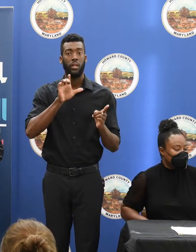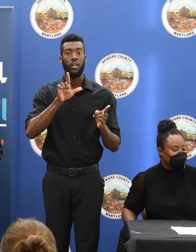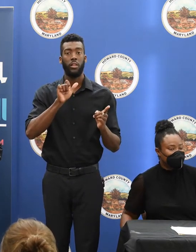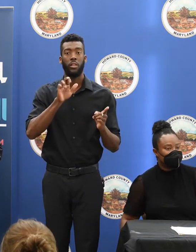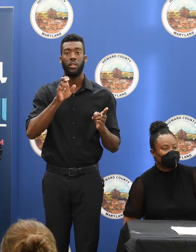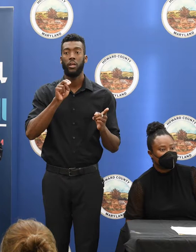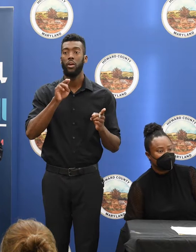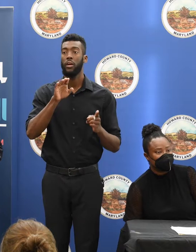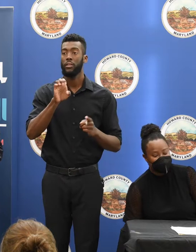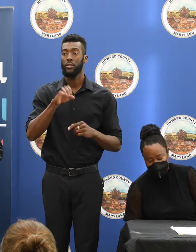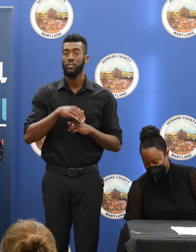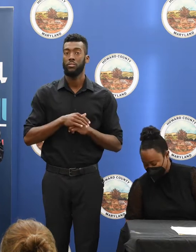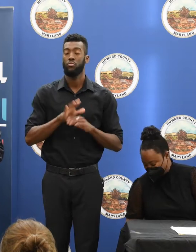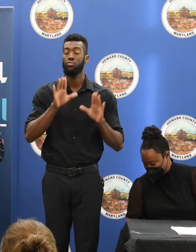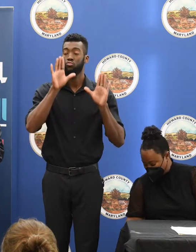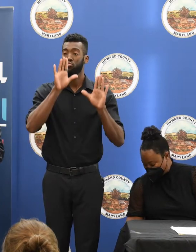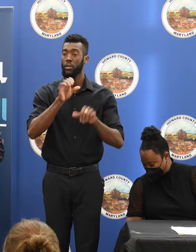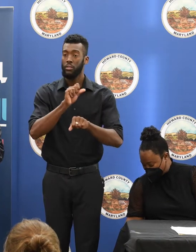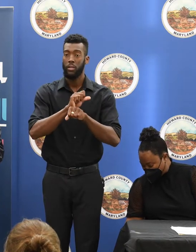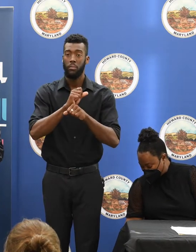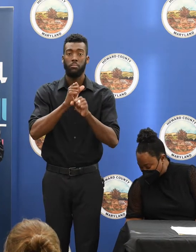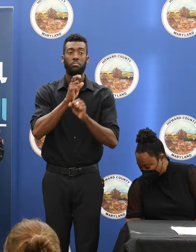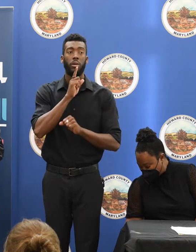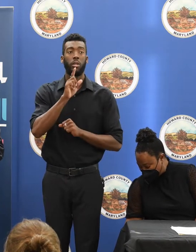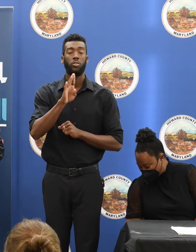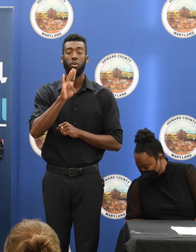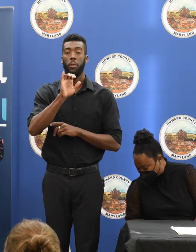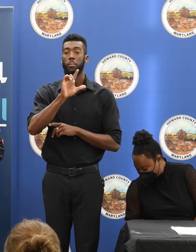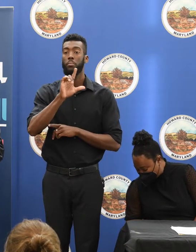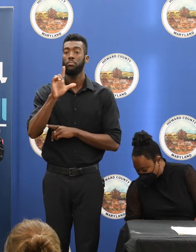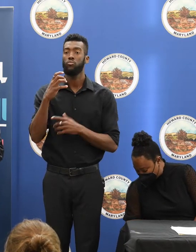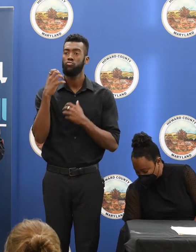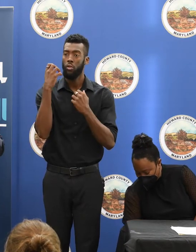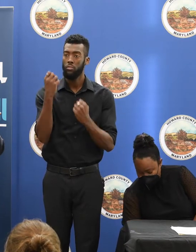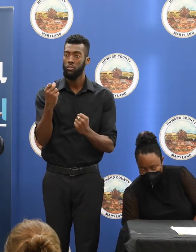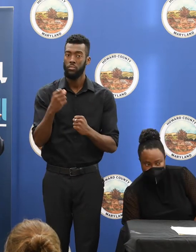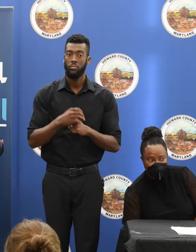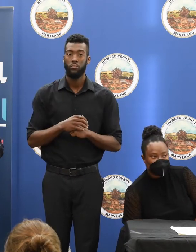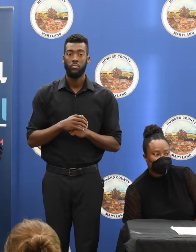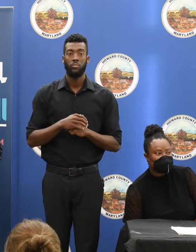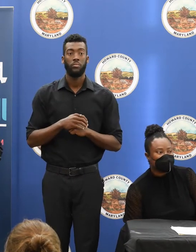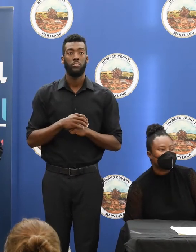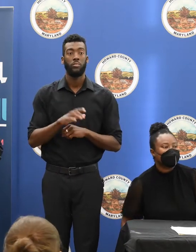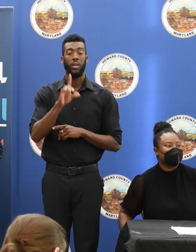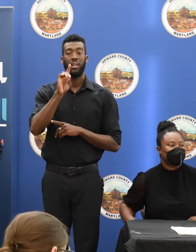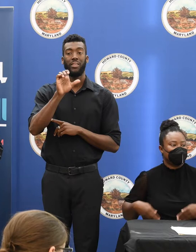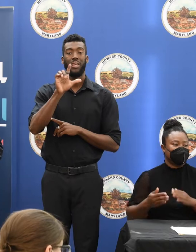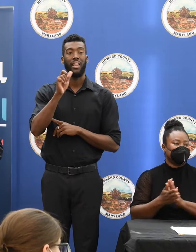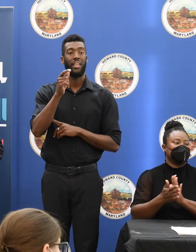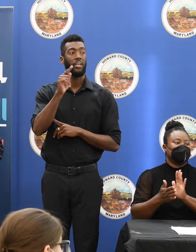He did a great job of making sure the bill was strong and delegate Courtney Watson is here also.